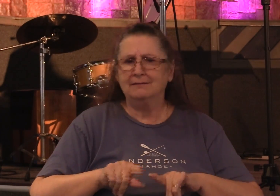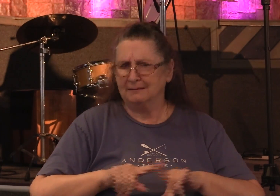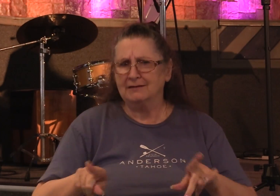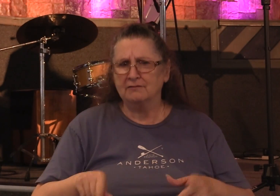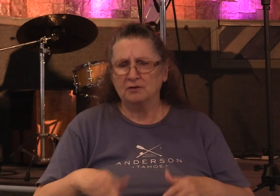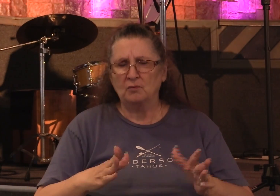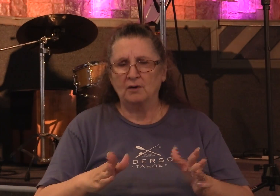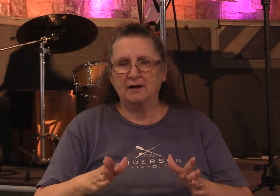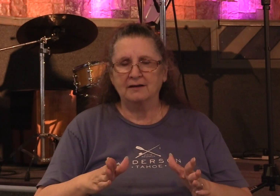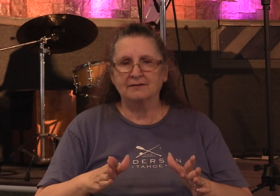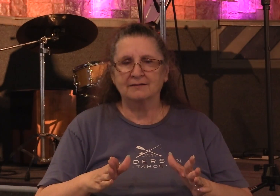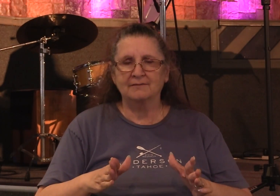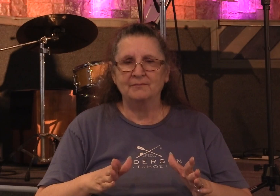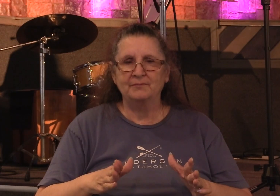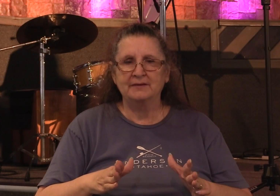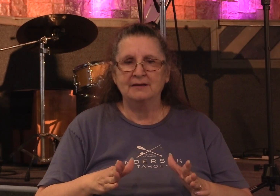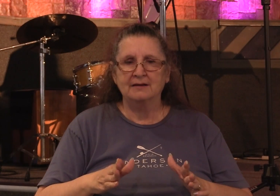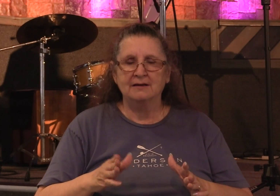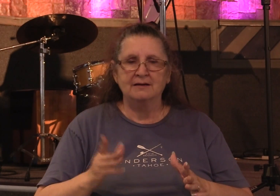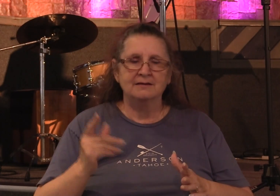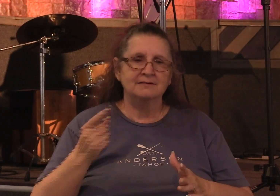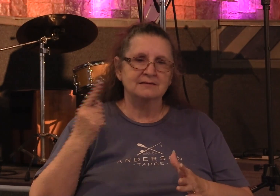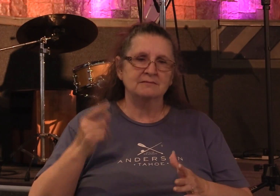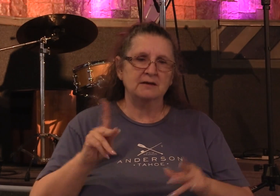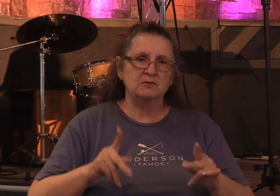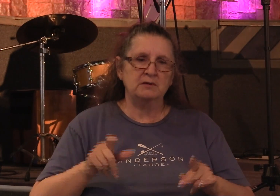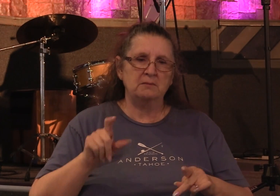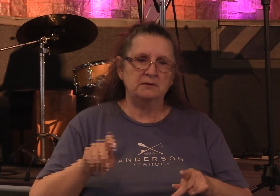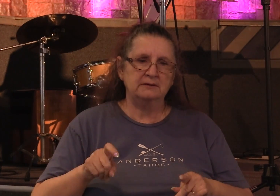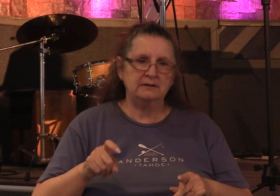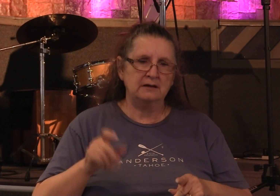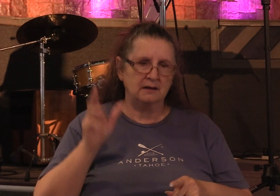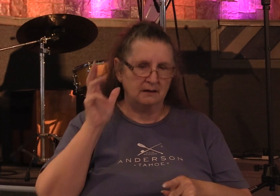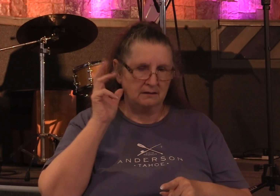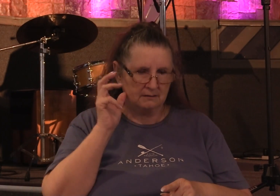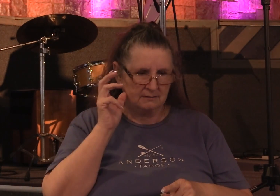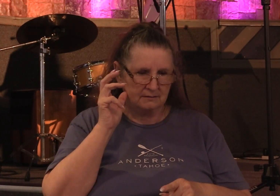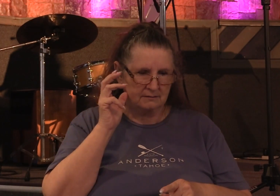Sometimes people just need someone to listen and a shoulder to cry on.